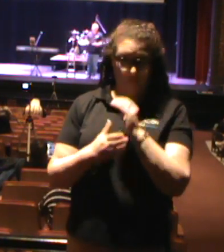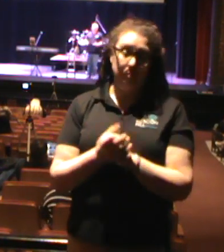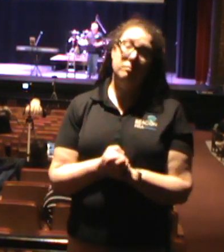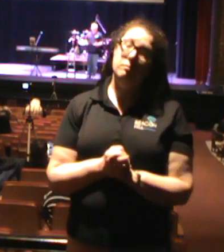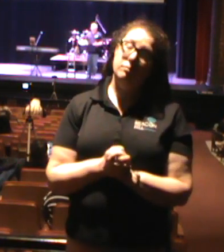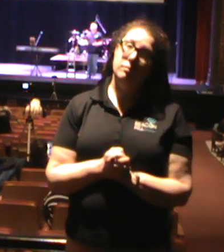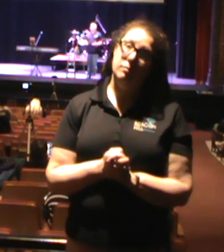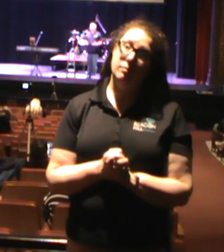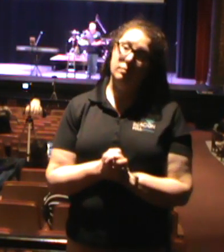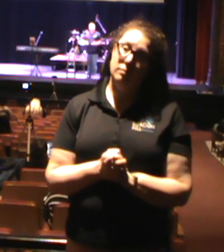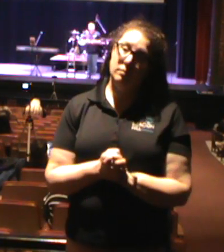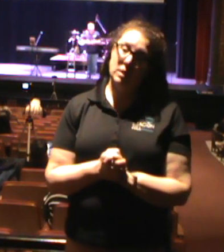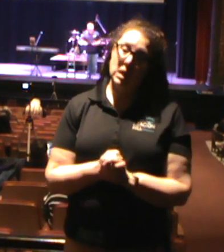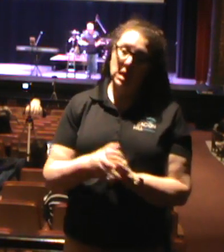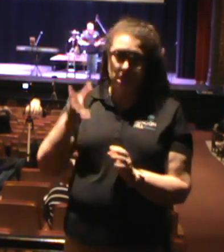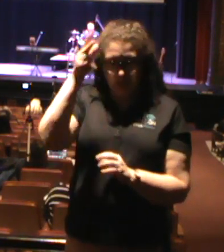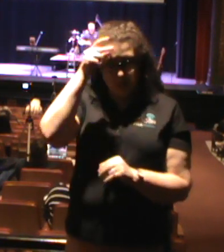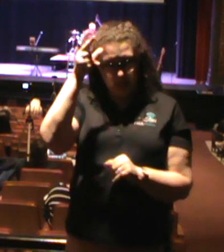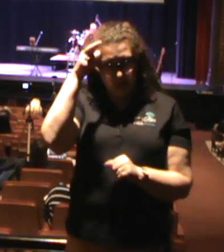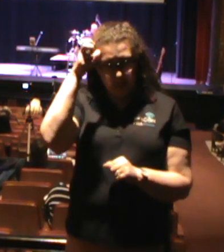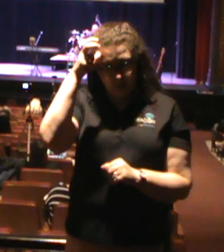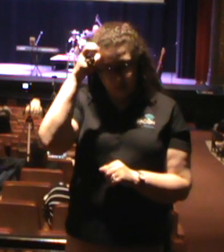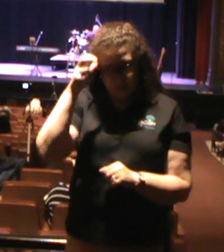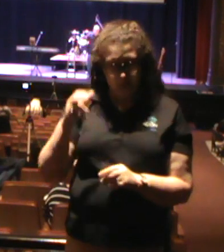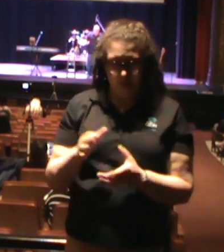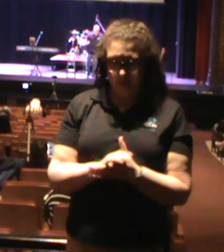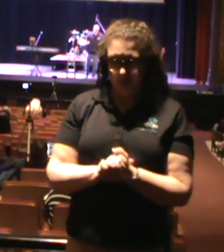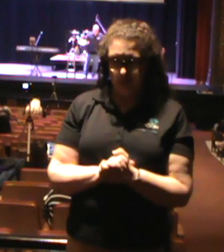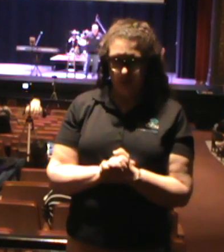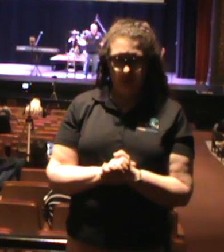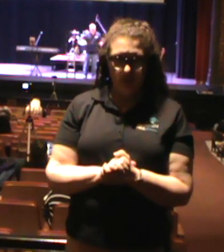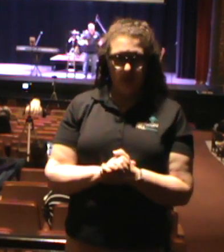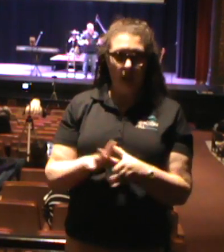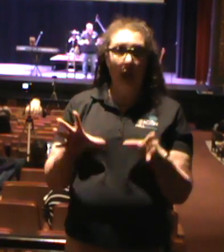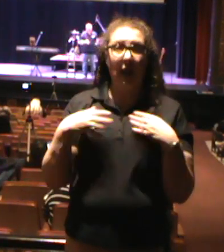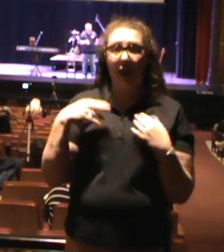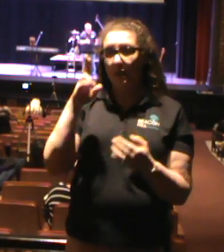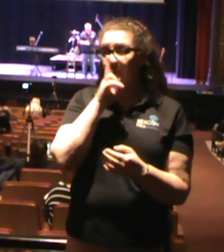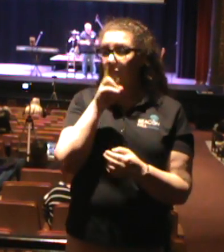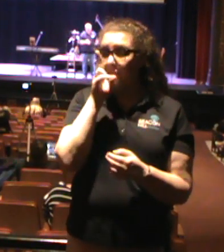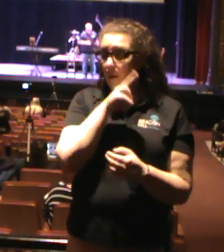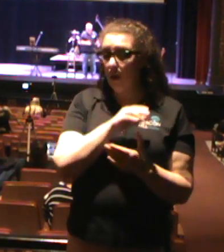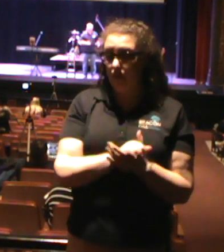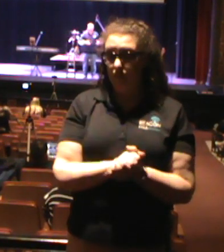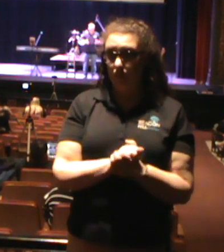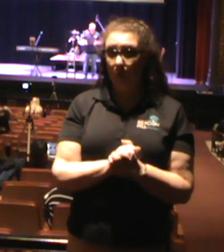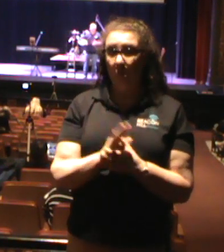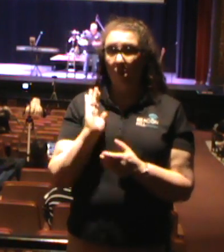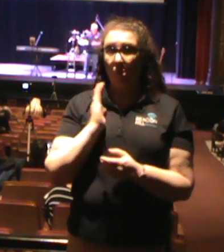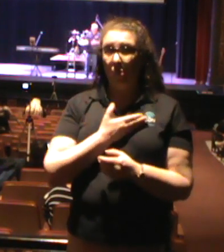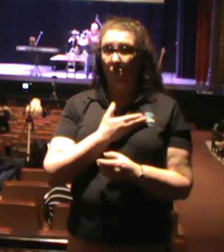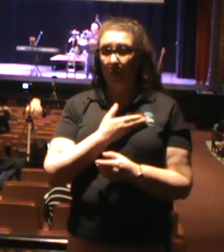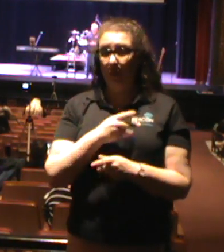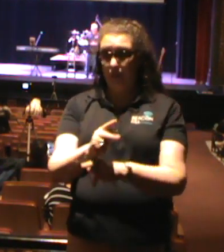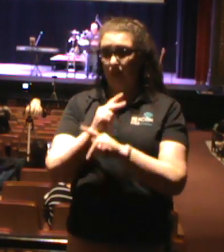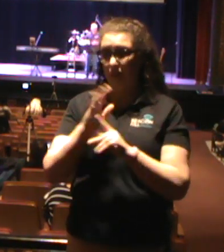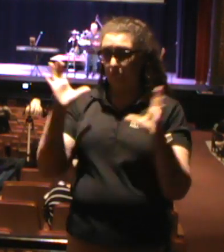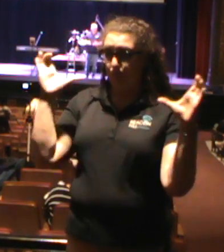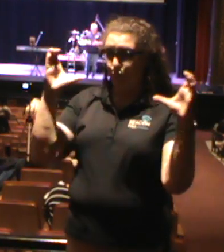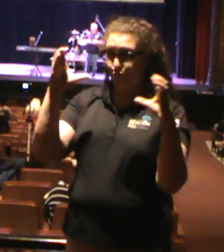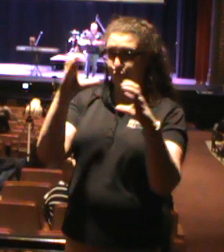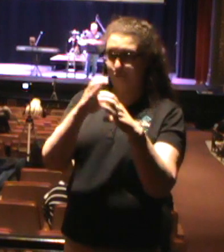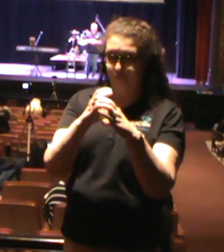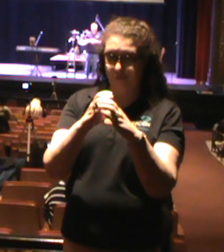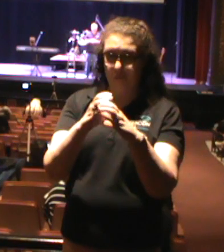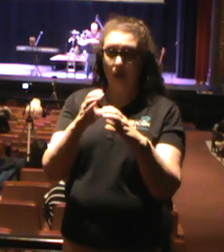he has a field day within the church. He has a field day doctrinally. See, we keep a pretty narrow scope of what we do and what we teach